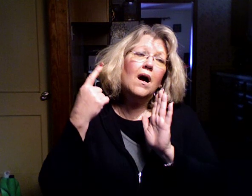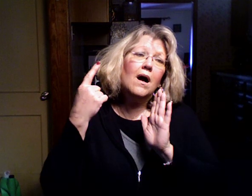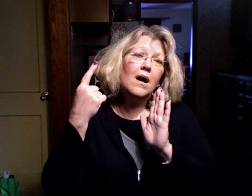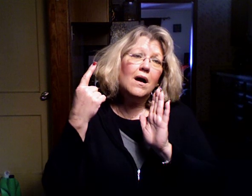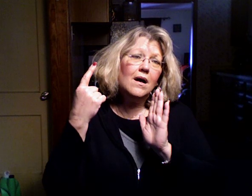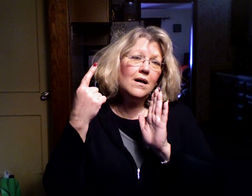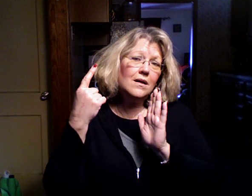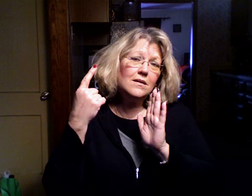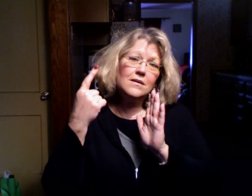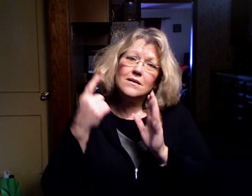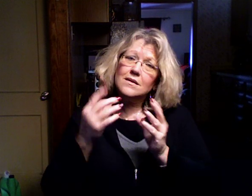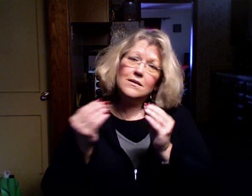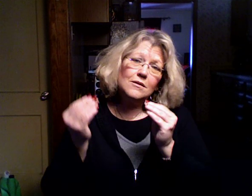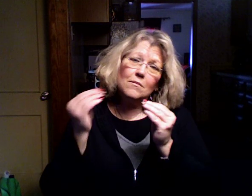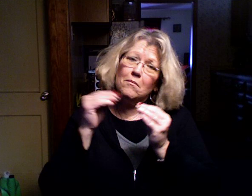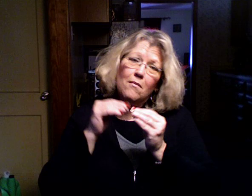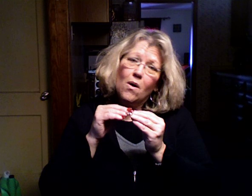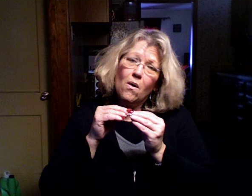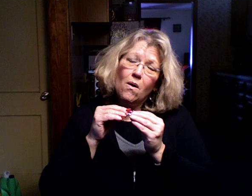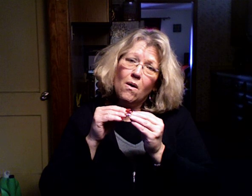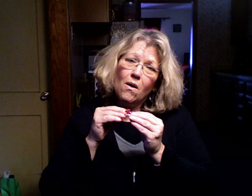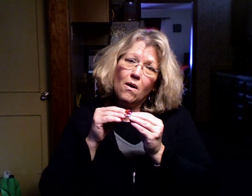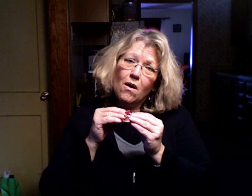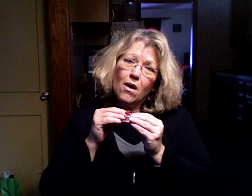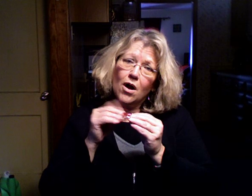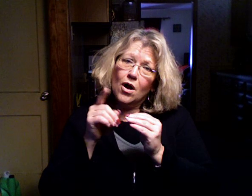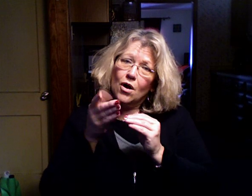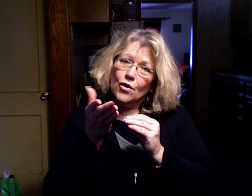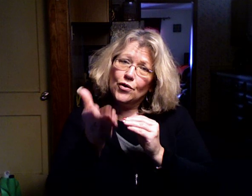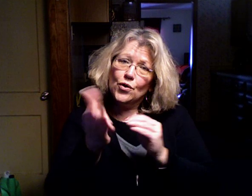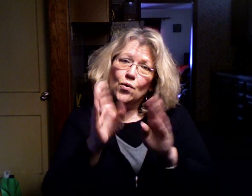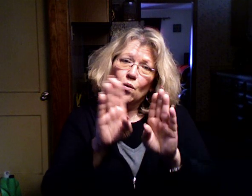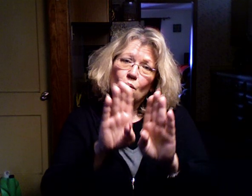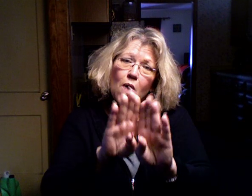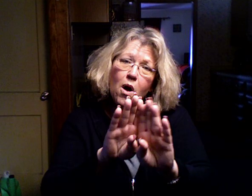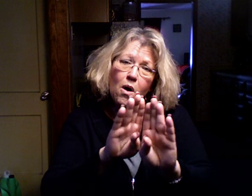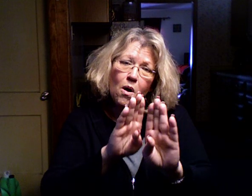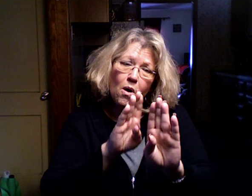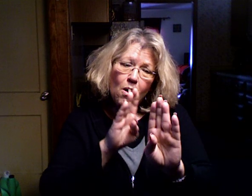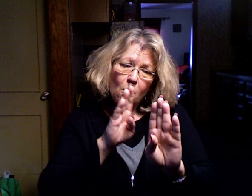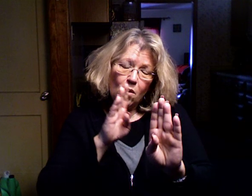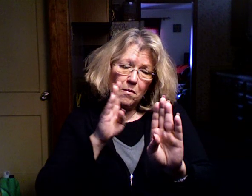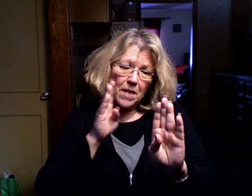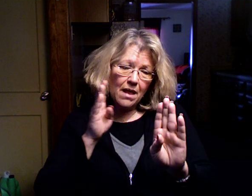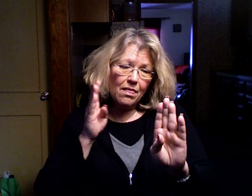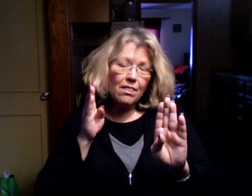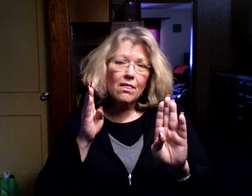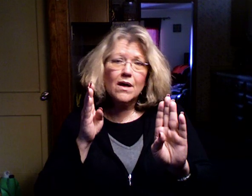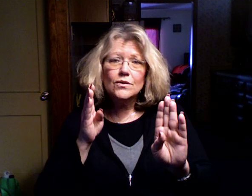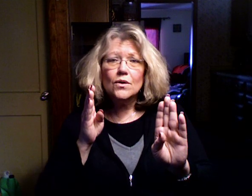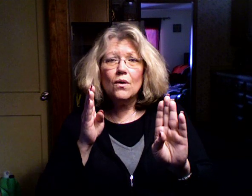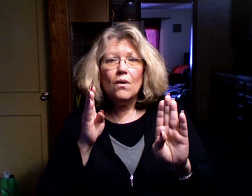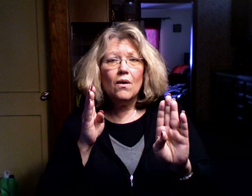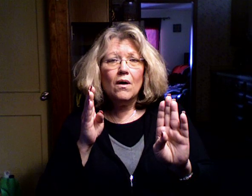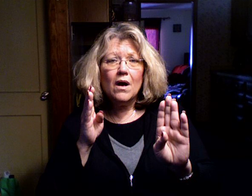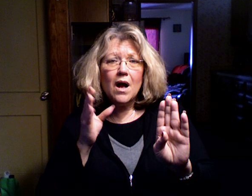Once more you open the door